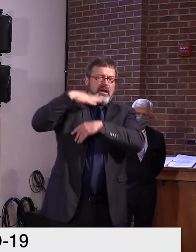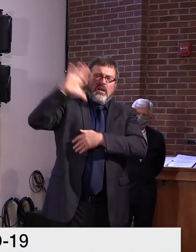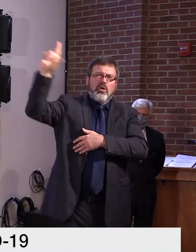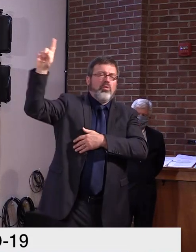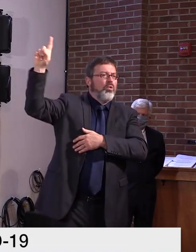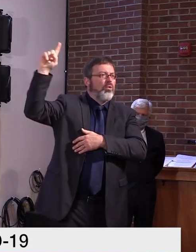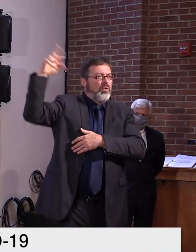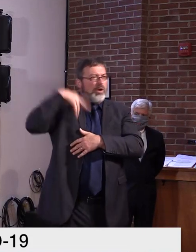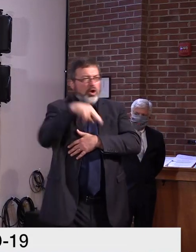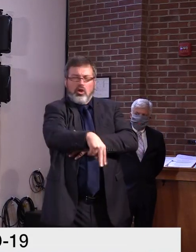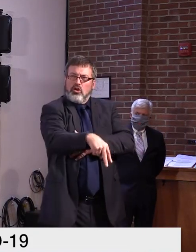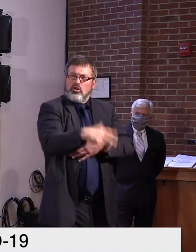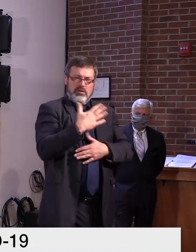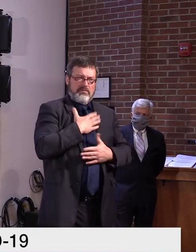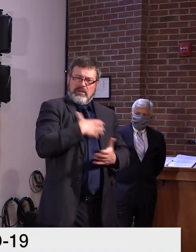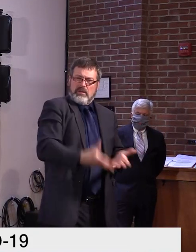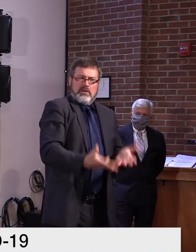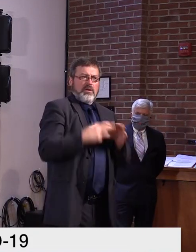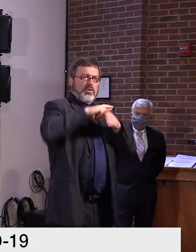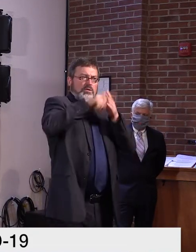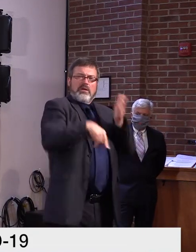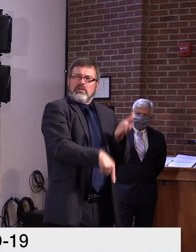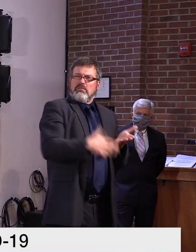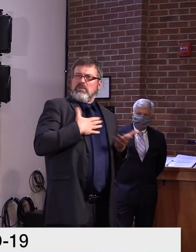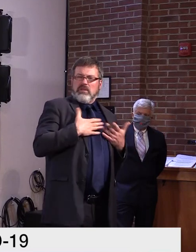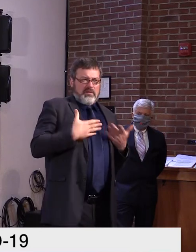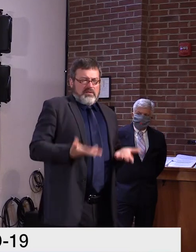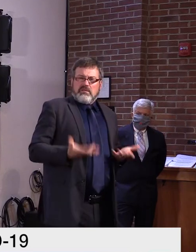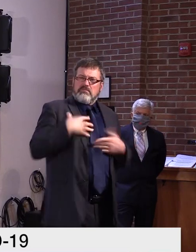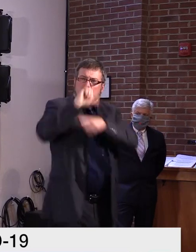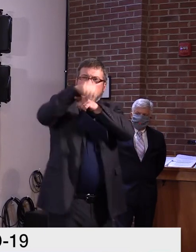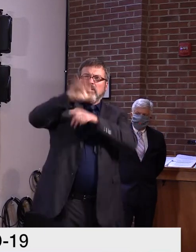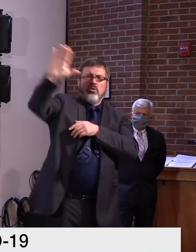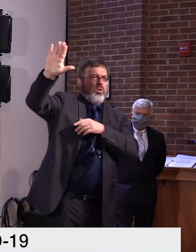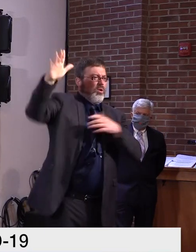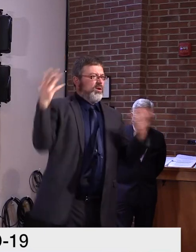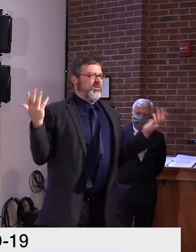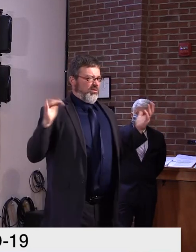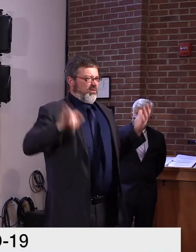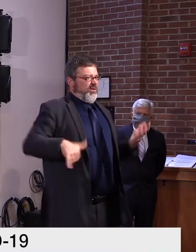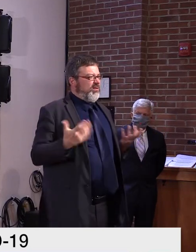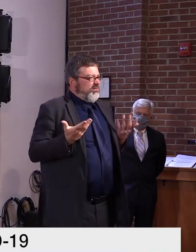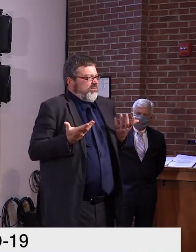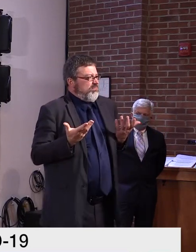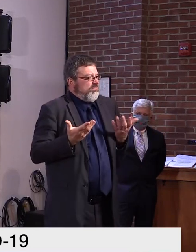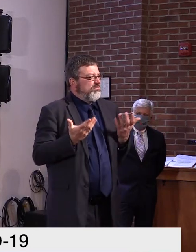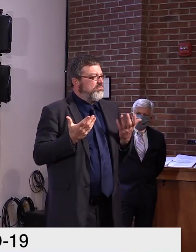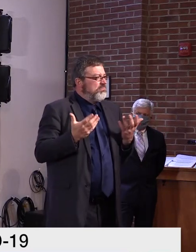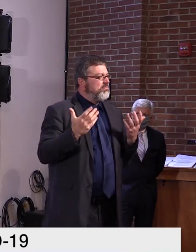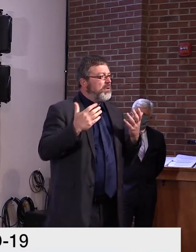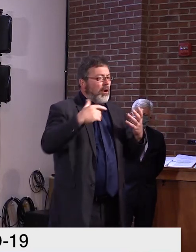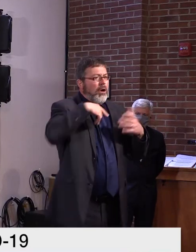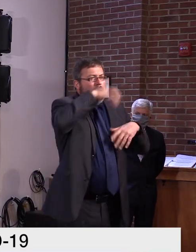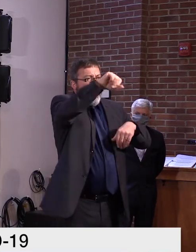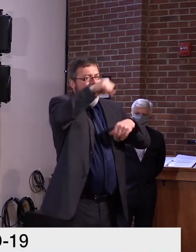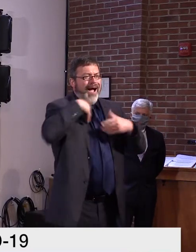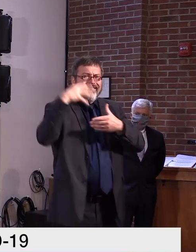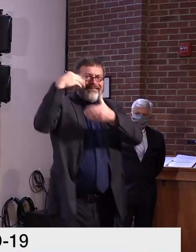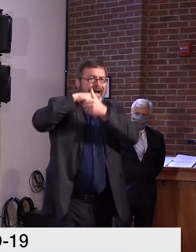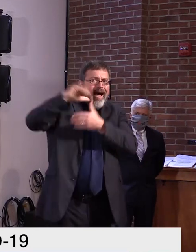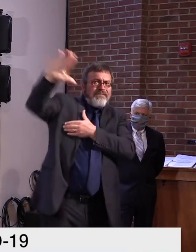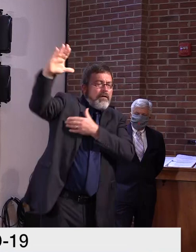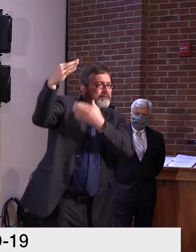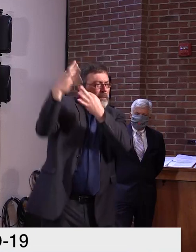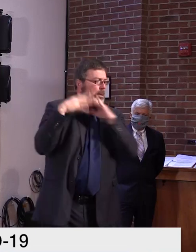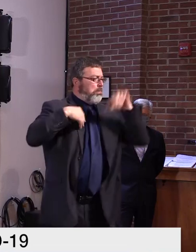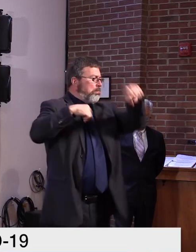what we think is, is most effective and the safest, uh, um, plan forward, uh, for Vermonters. And we'll continue to